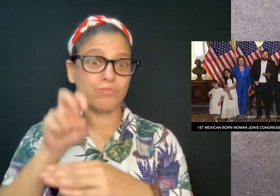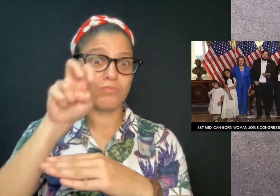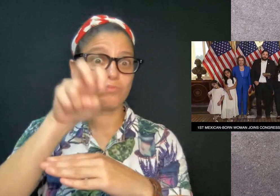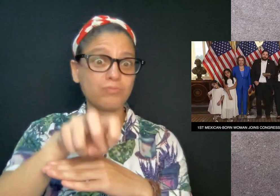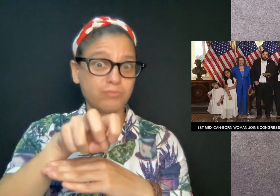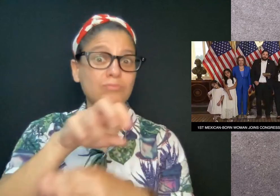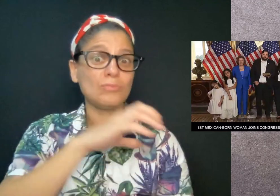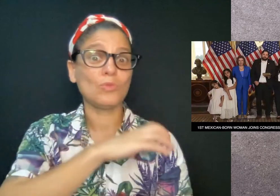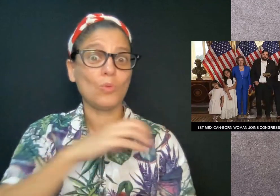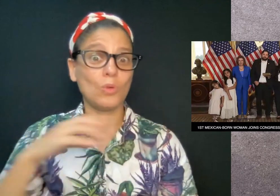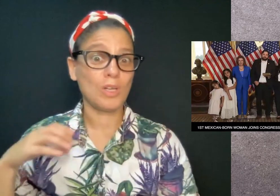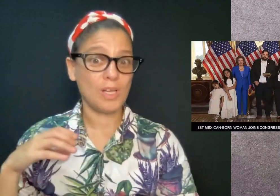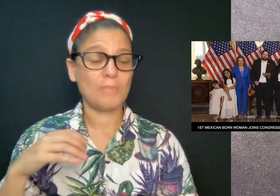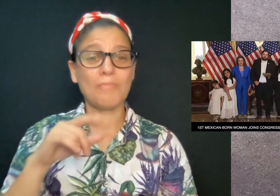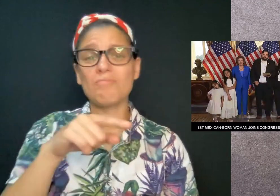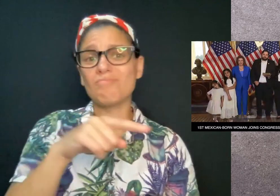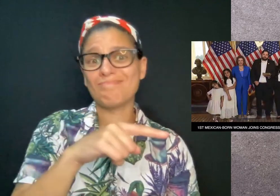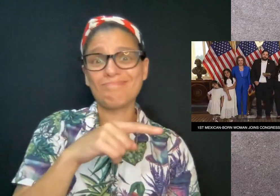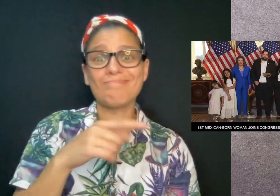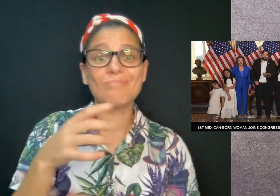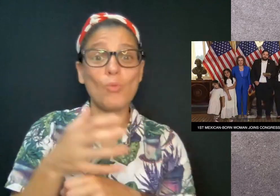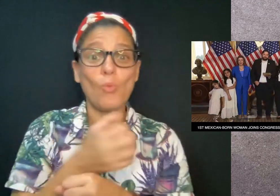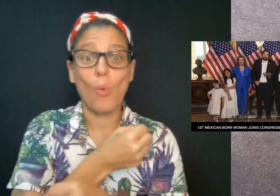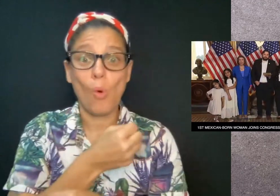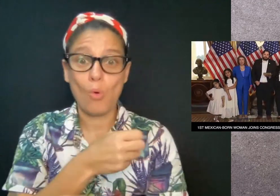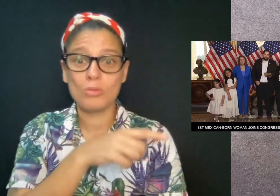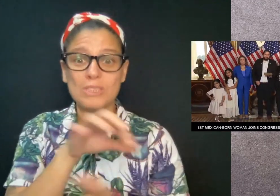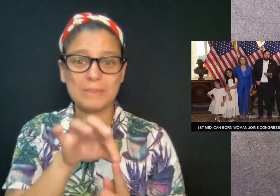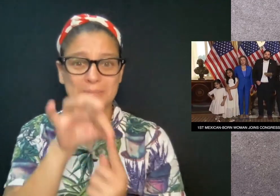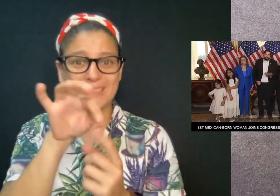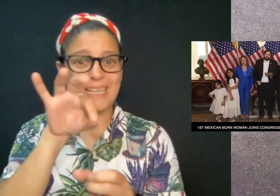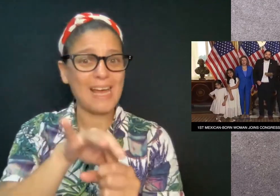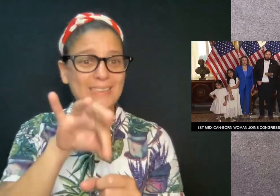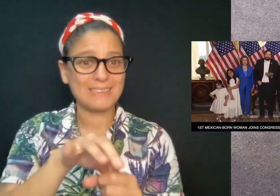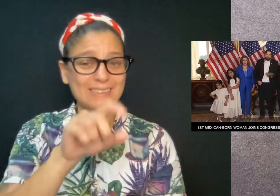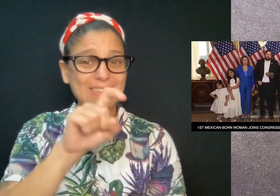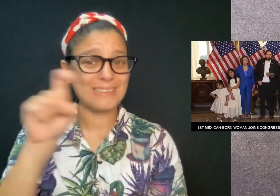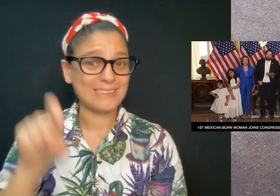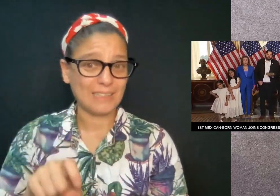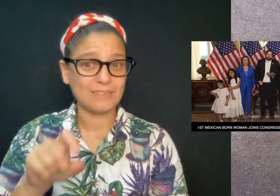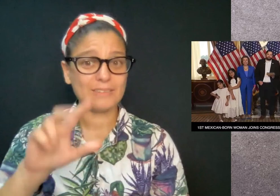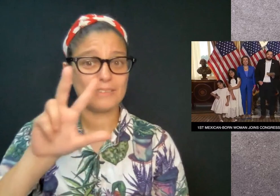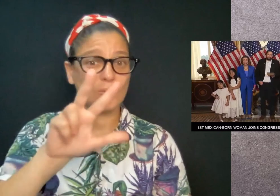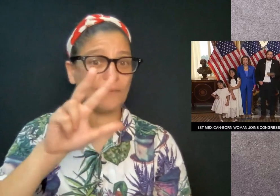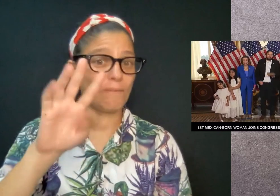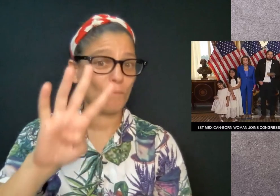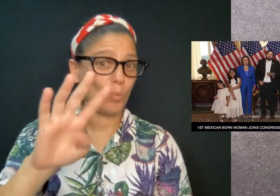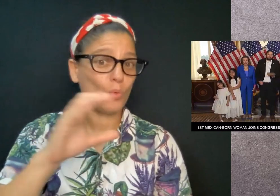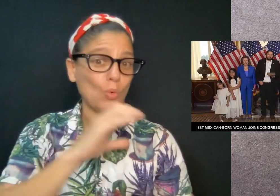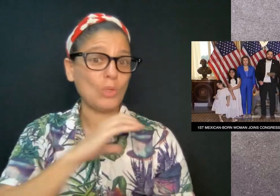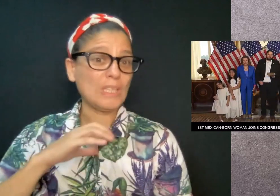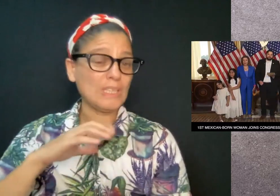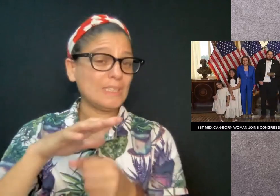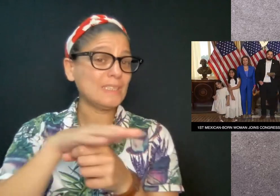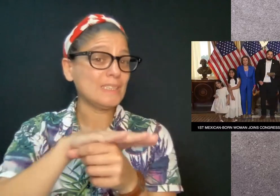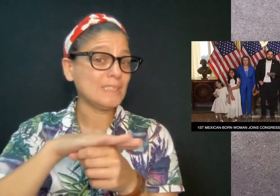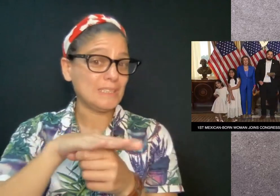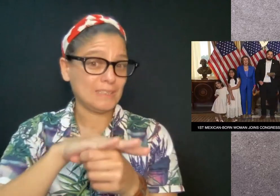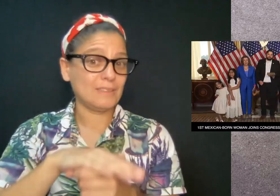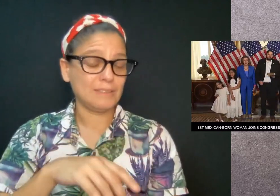Republican Mayra Flores of Texas is the first Mexican-born woman to be sworn into Congress. She won a